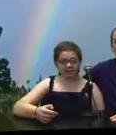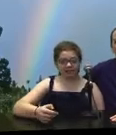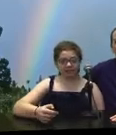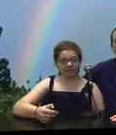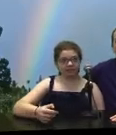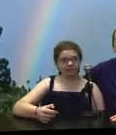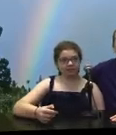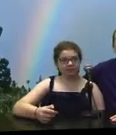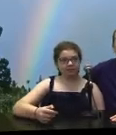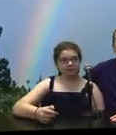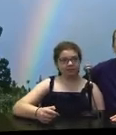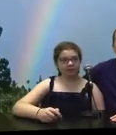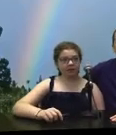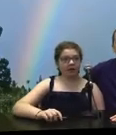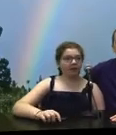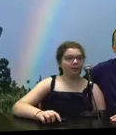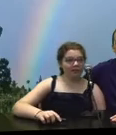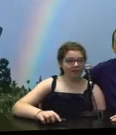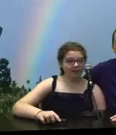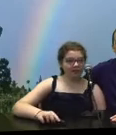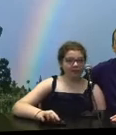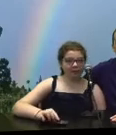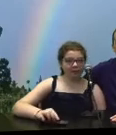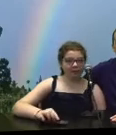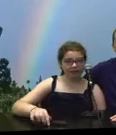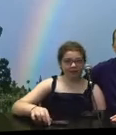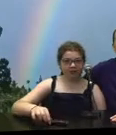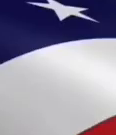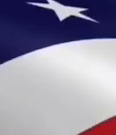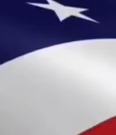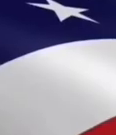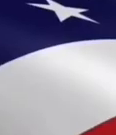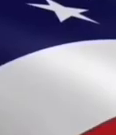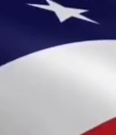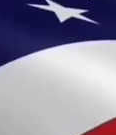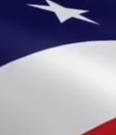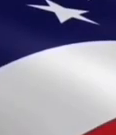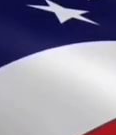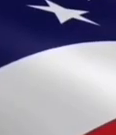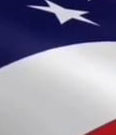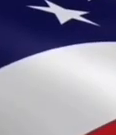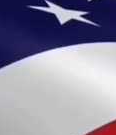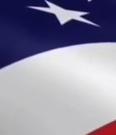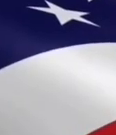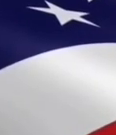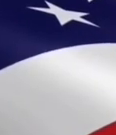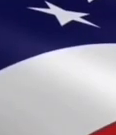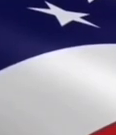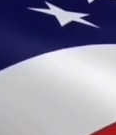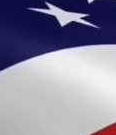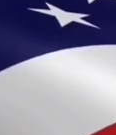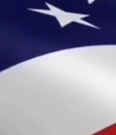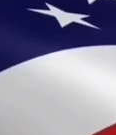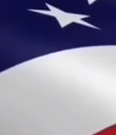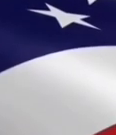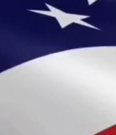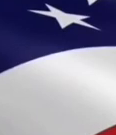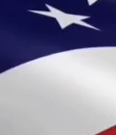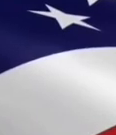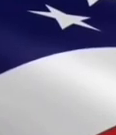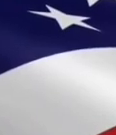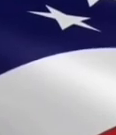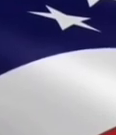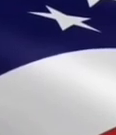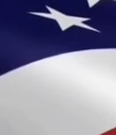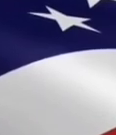welcome to school please stand for the pledge to the flag I pledge allegiance to the flag of the United States of